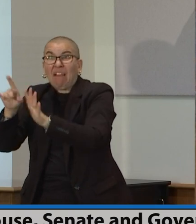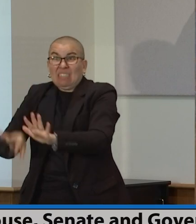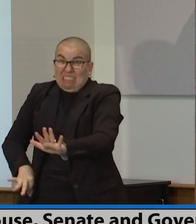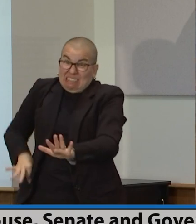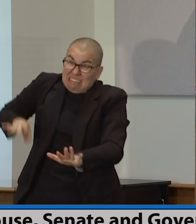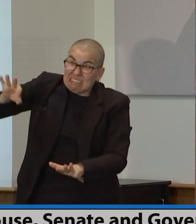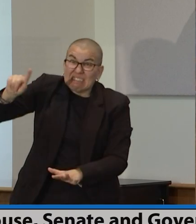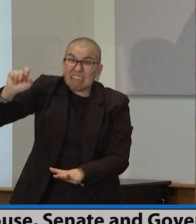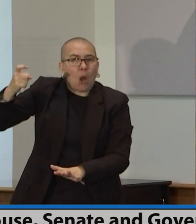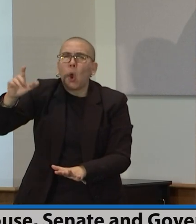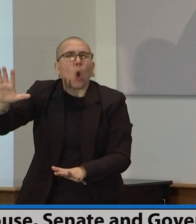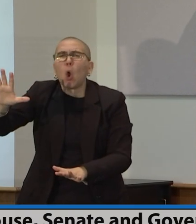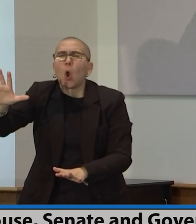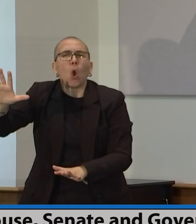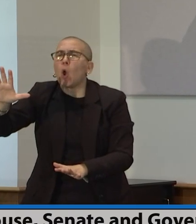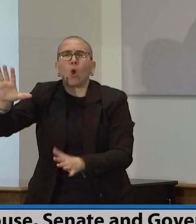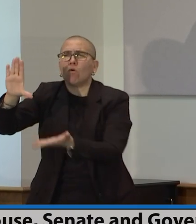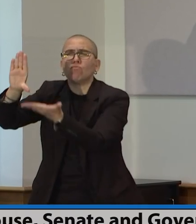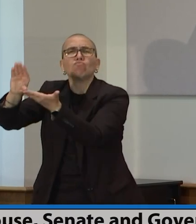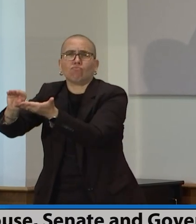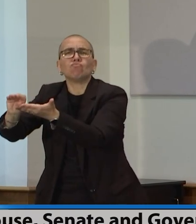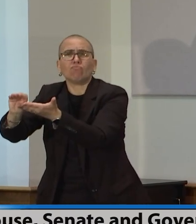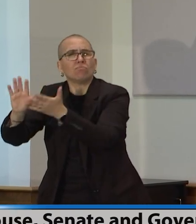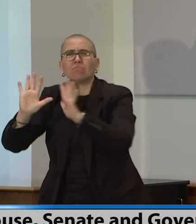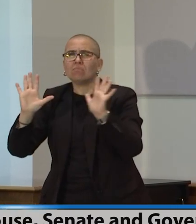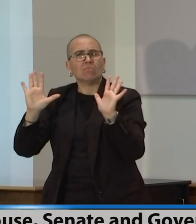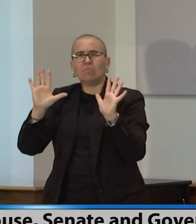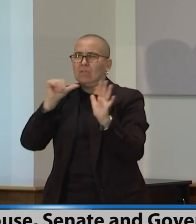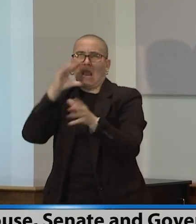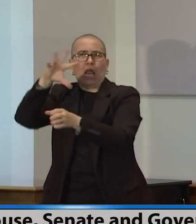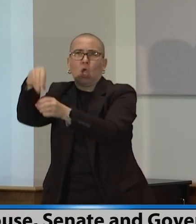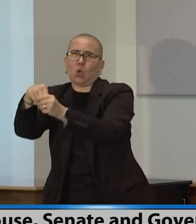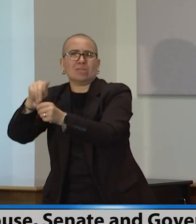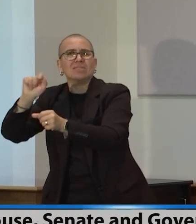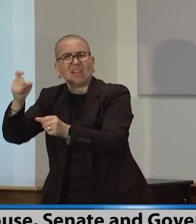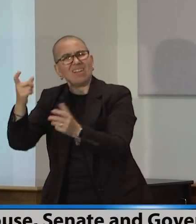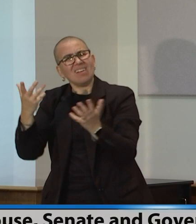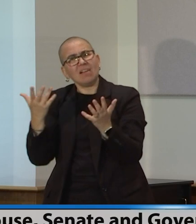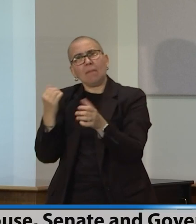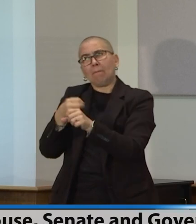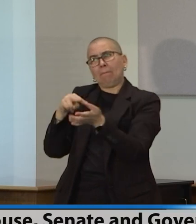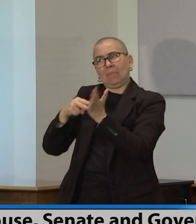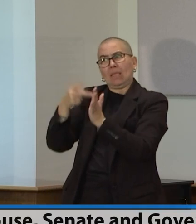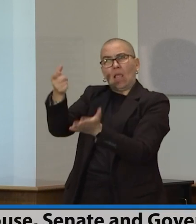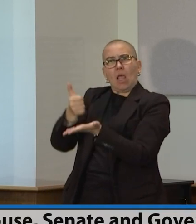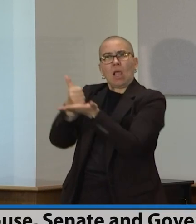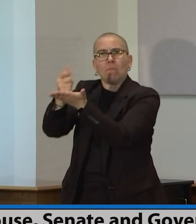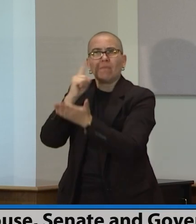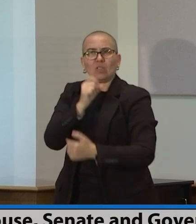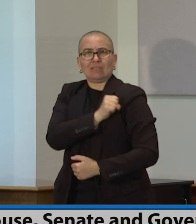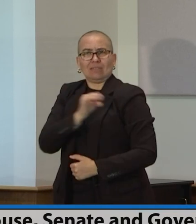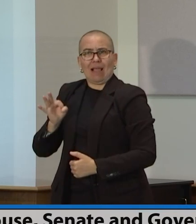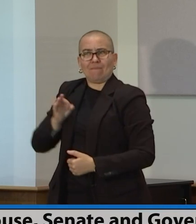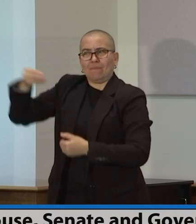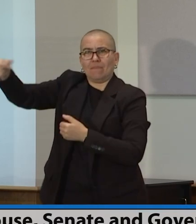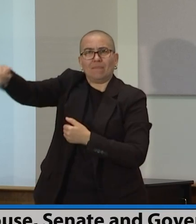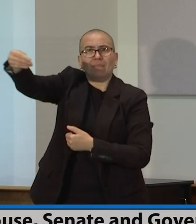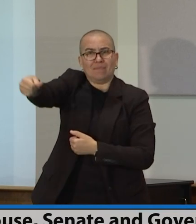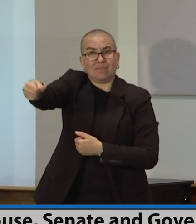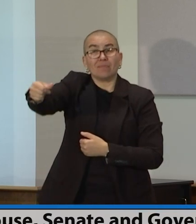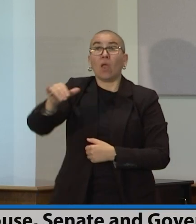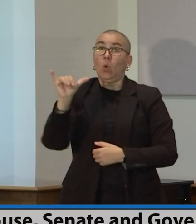then a number of other things that will be in there. That was very important to us. In addition, the legislative branch will have a